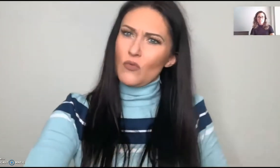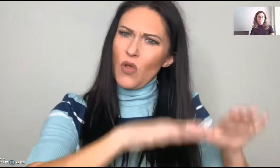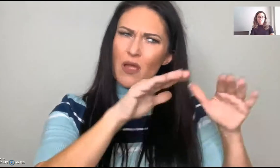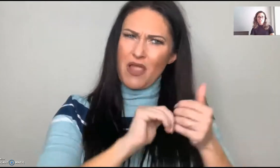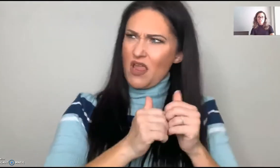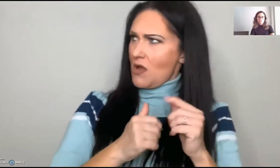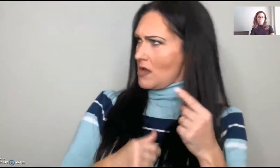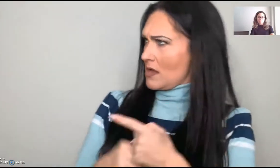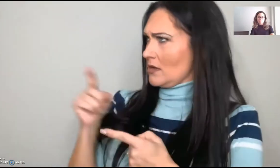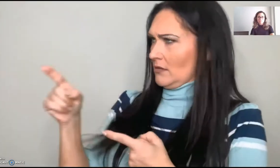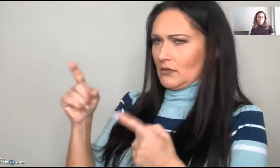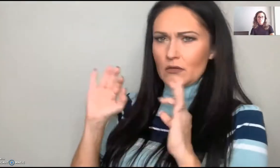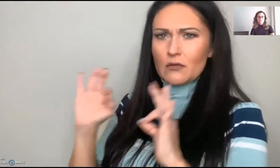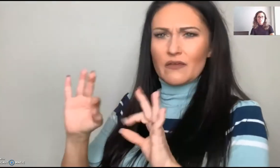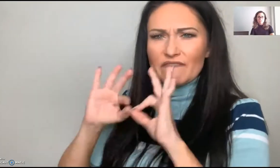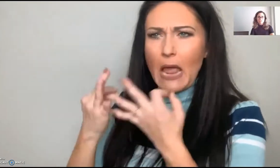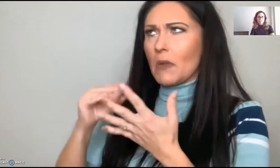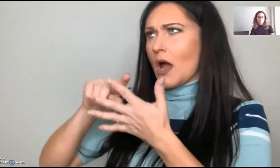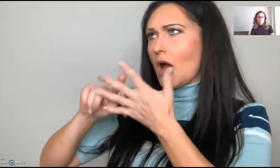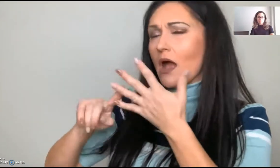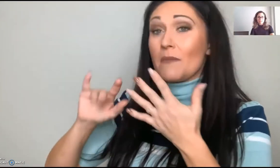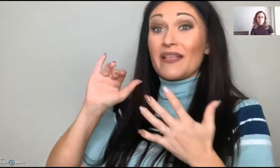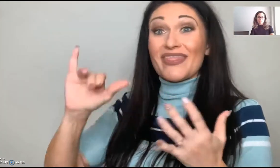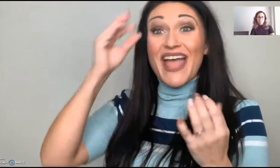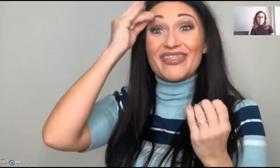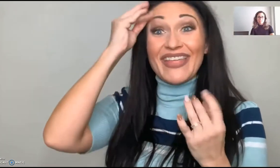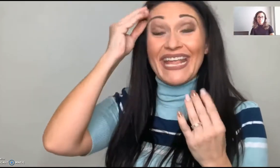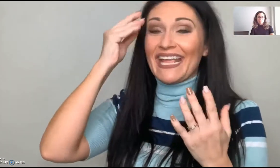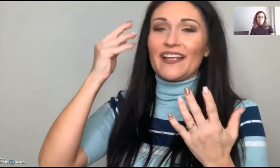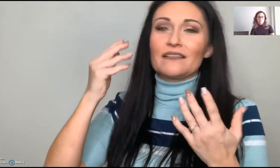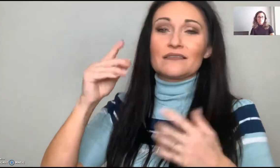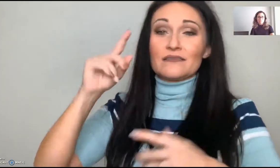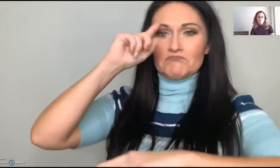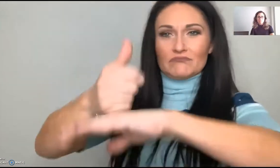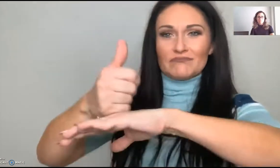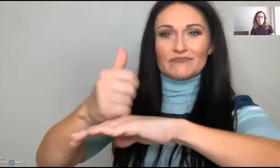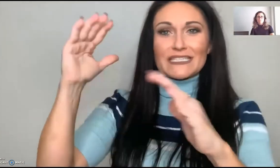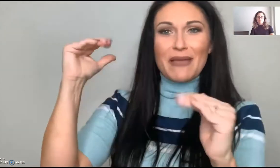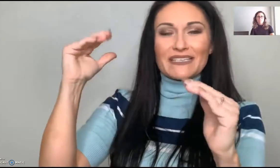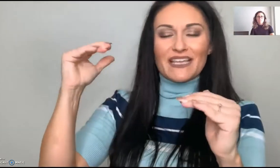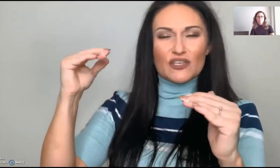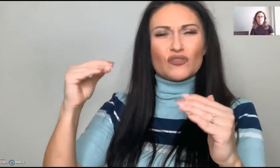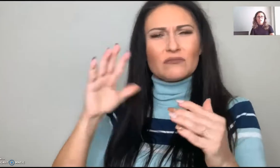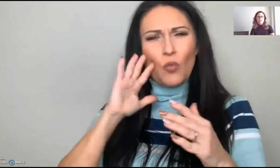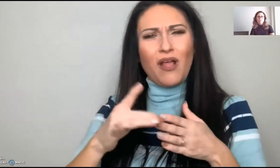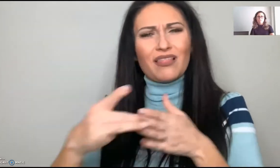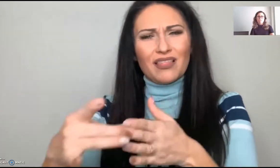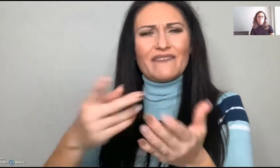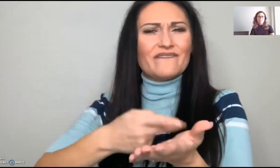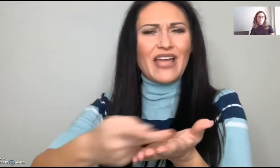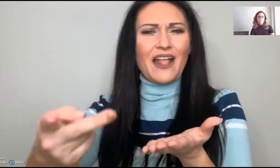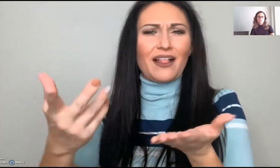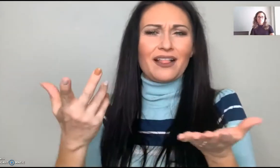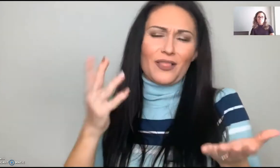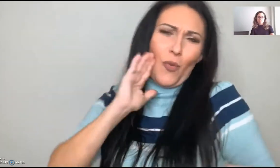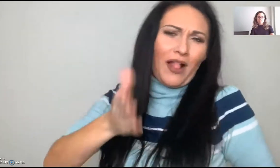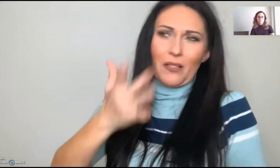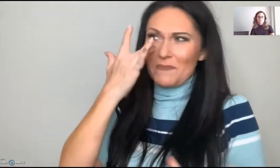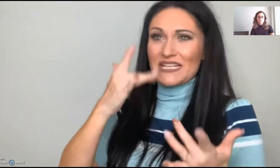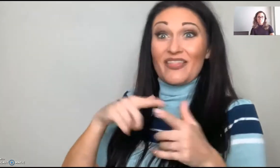took a long time because all of the hurt in my past, and I wanted a perfect family, all of those expectations were set up and that just